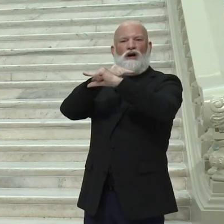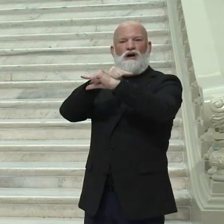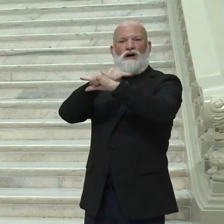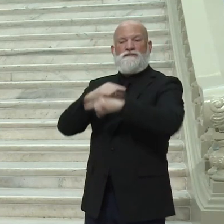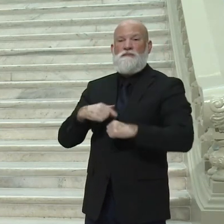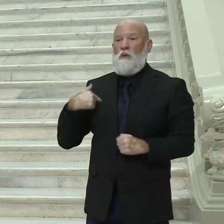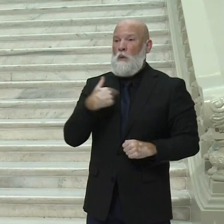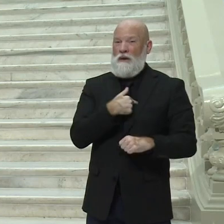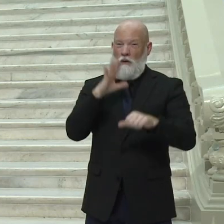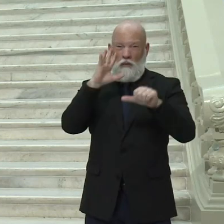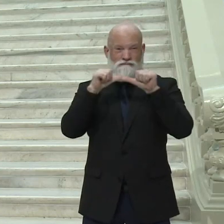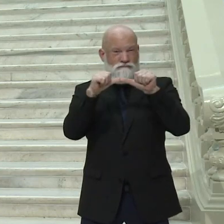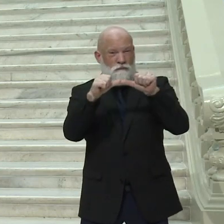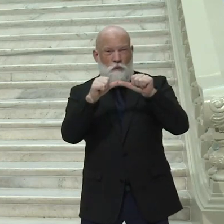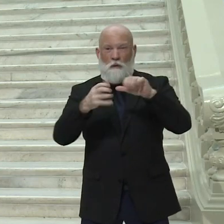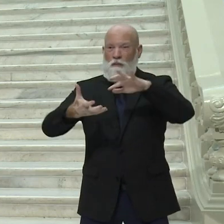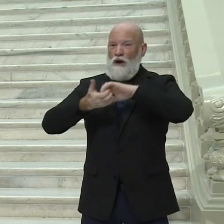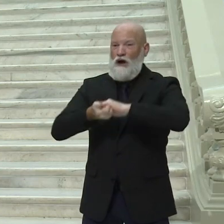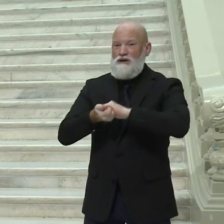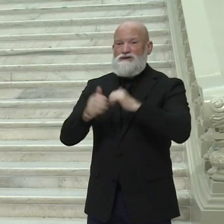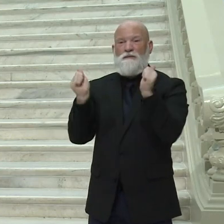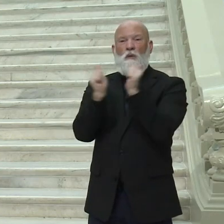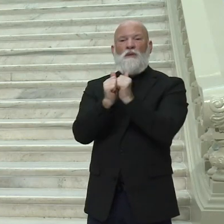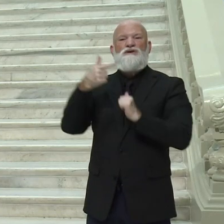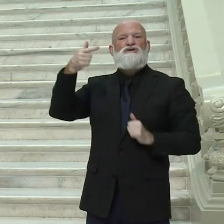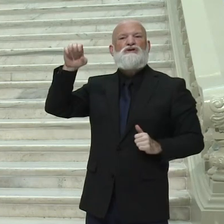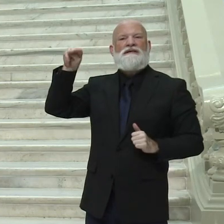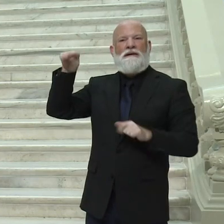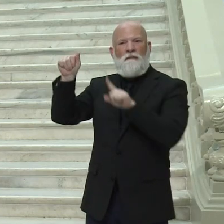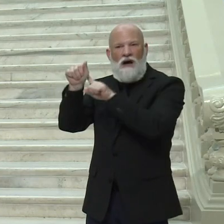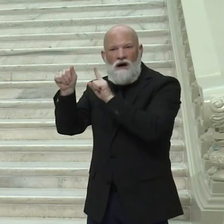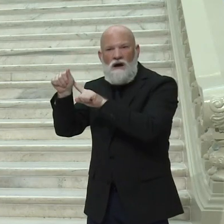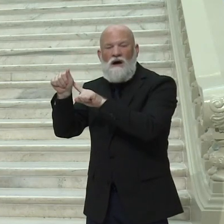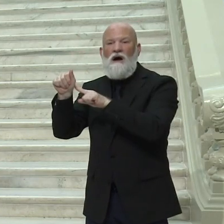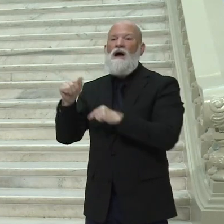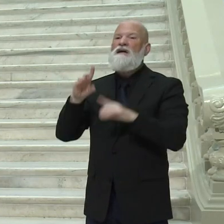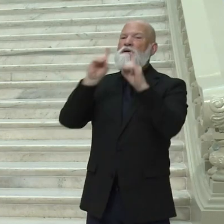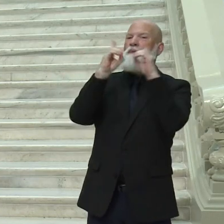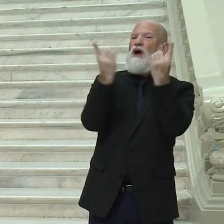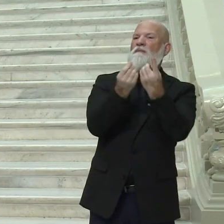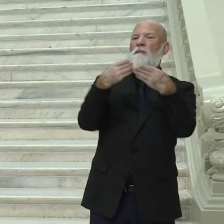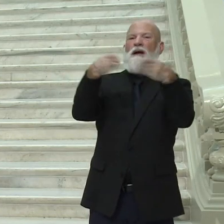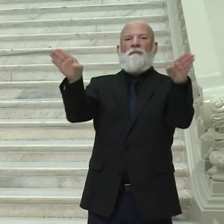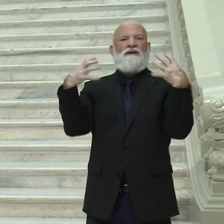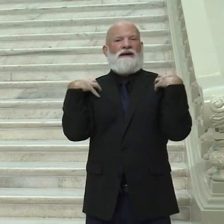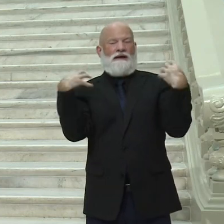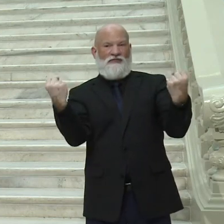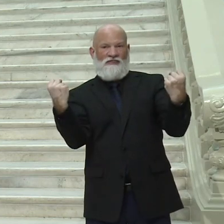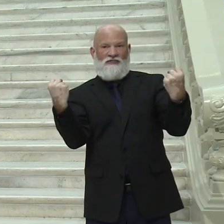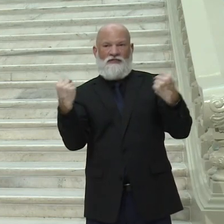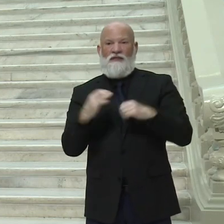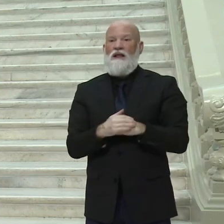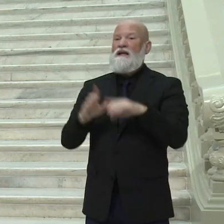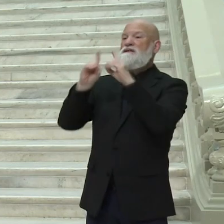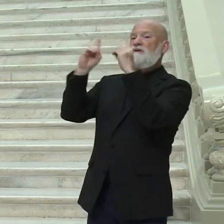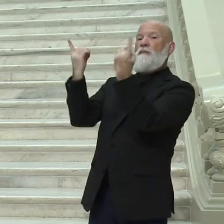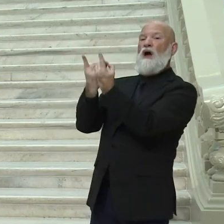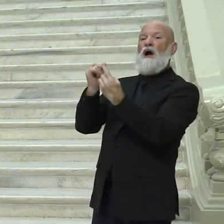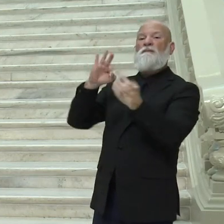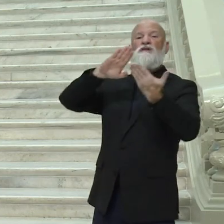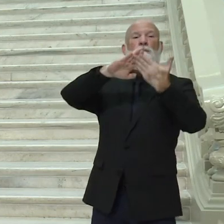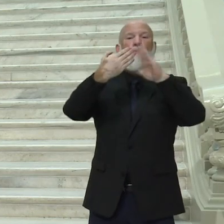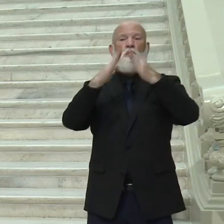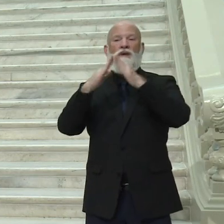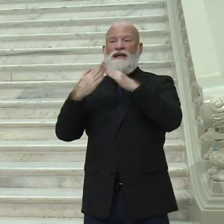Emergency Management Agency, the Georgia Department of Public Health, the Georgia Department of Community Health, and others to execute Governor Kemp's intention